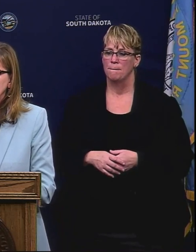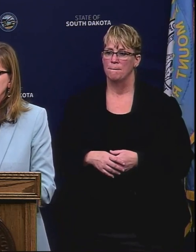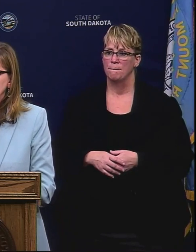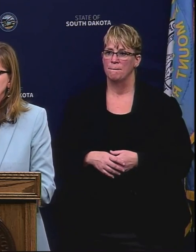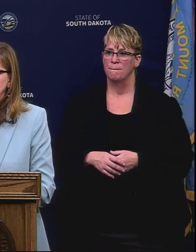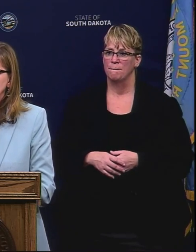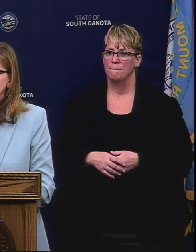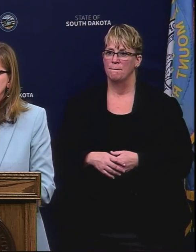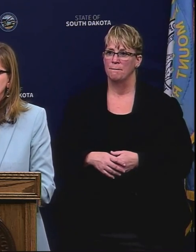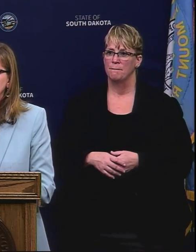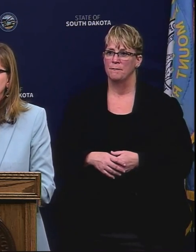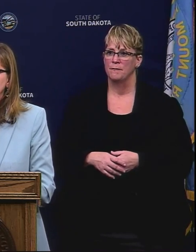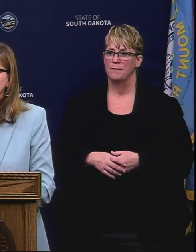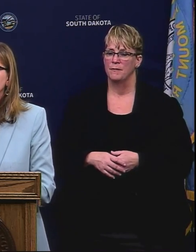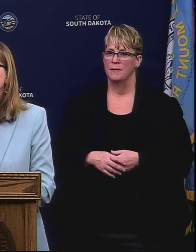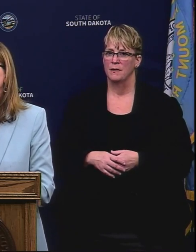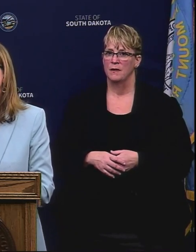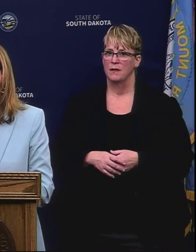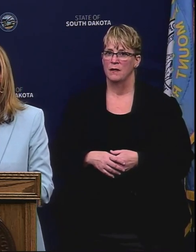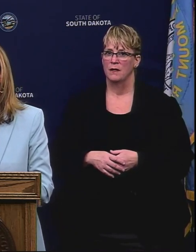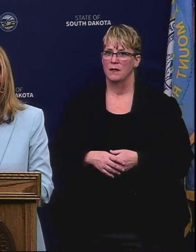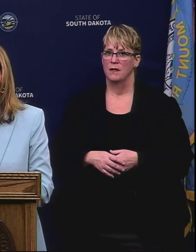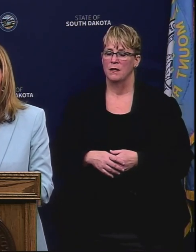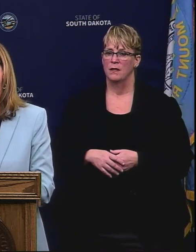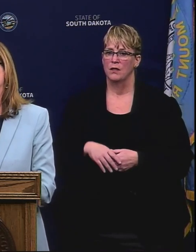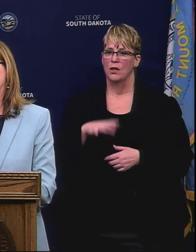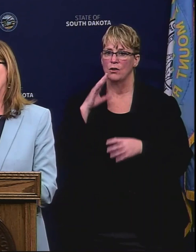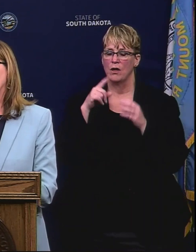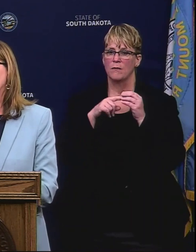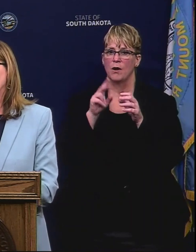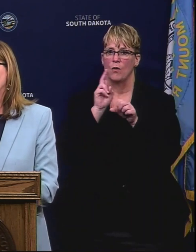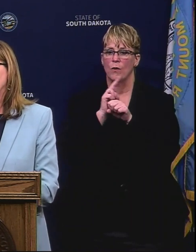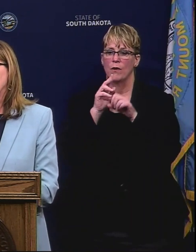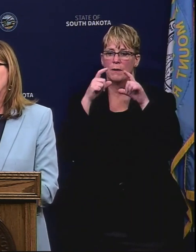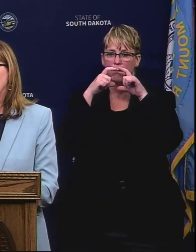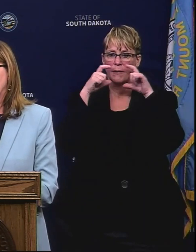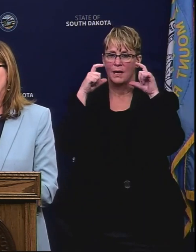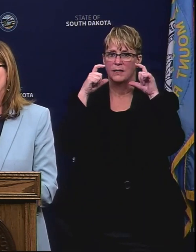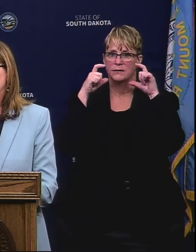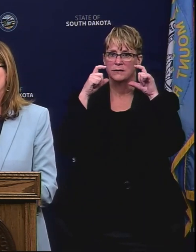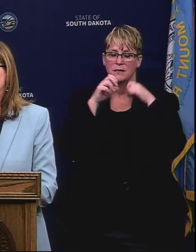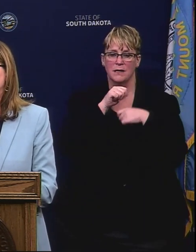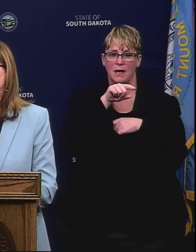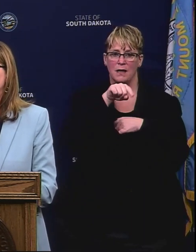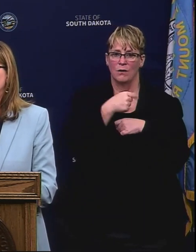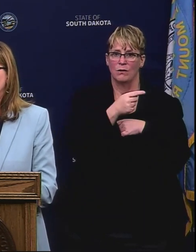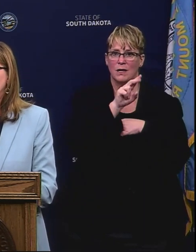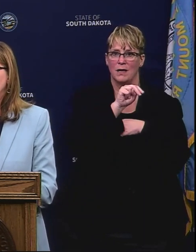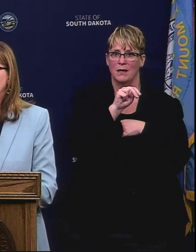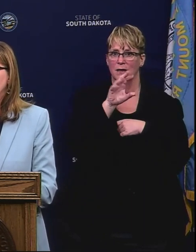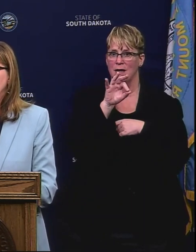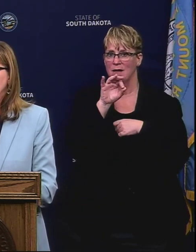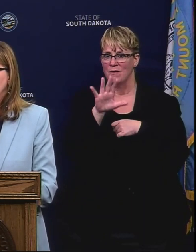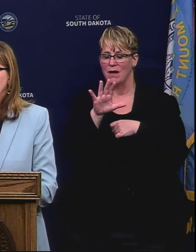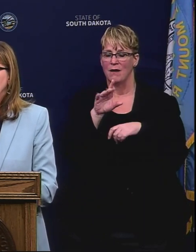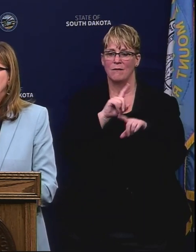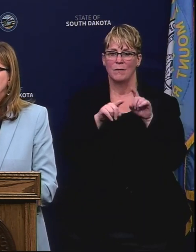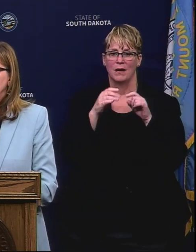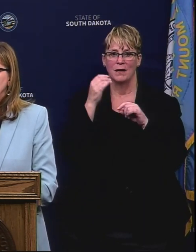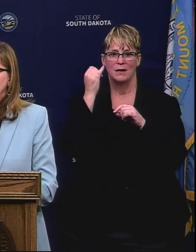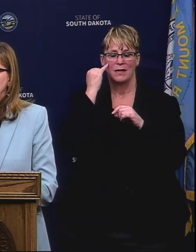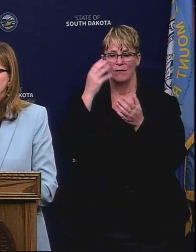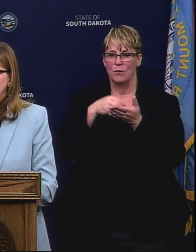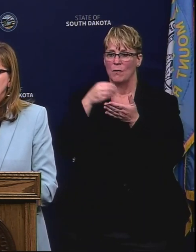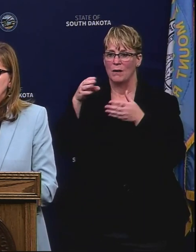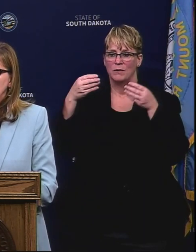tons of difficulties with wearing a mask and not even the N95 mask, just, you know, whether you store